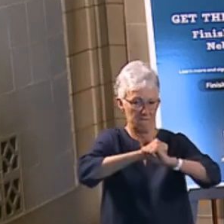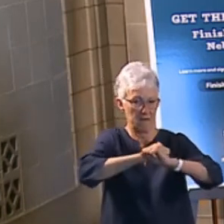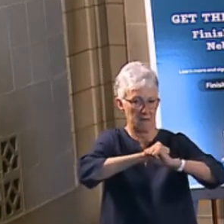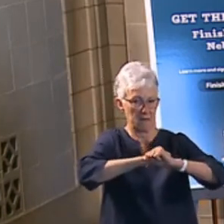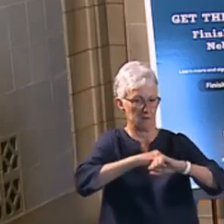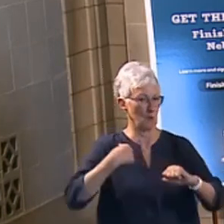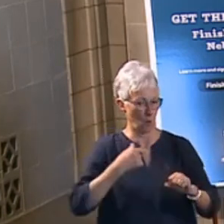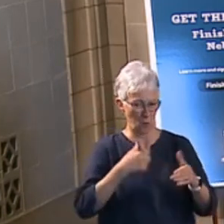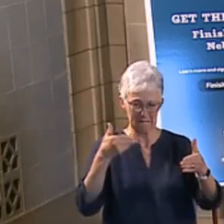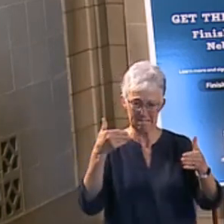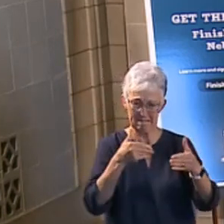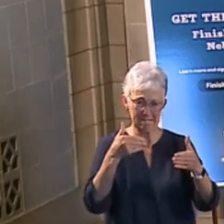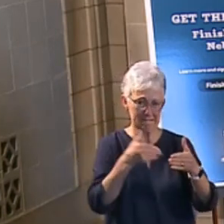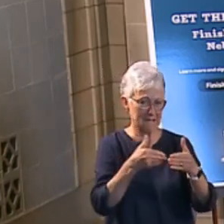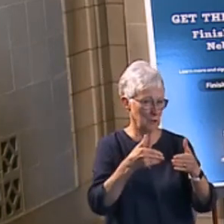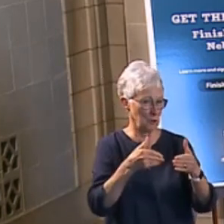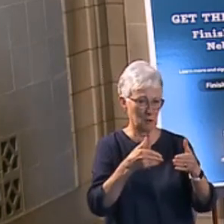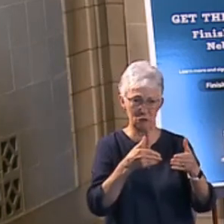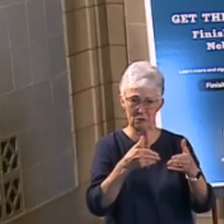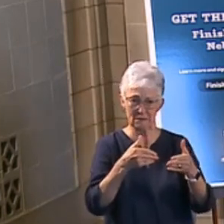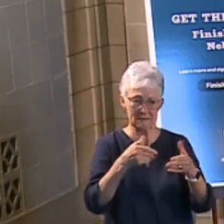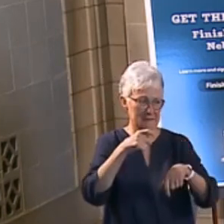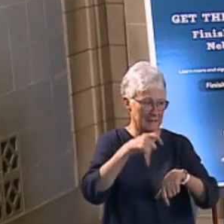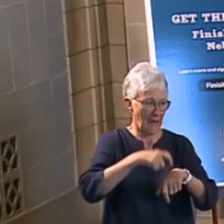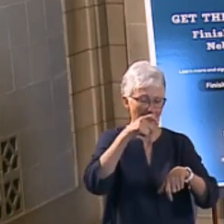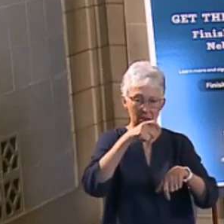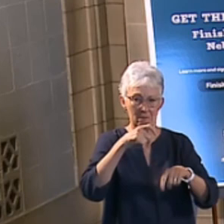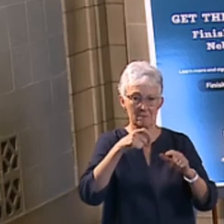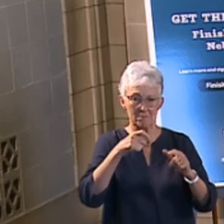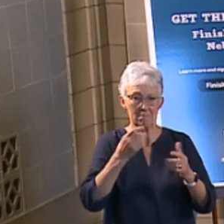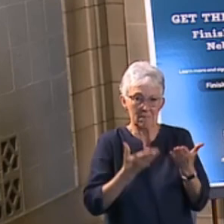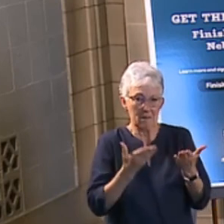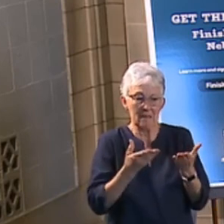getting close. But we still need to be cautious.